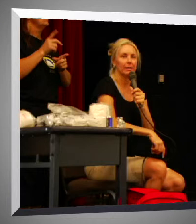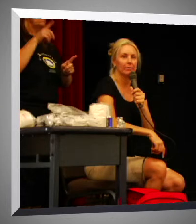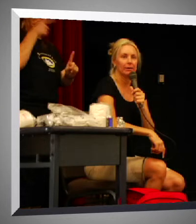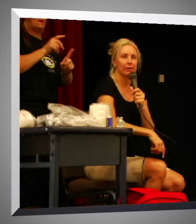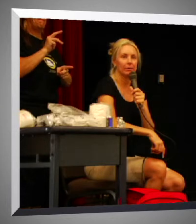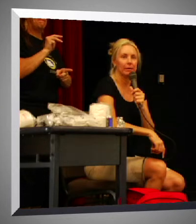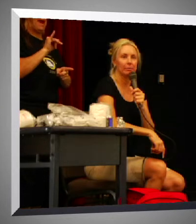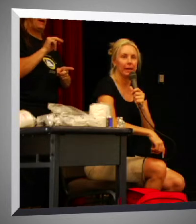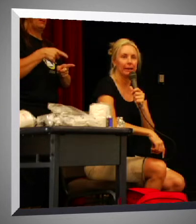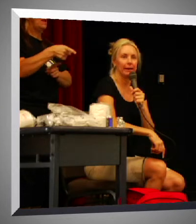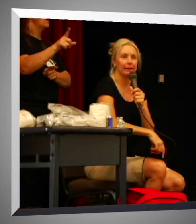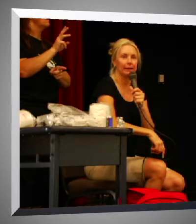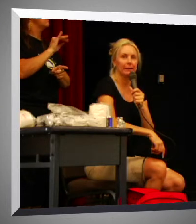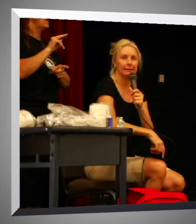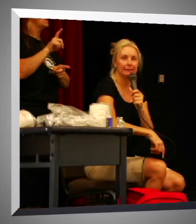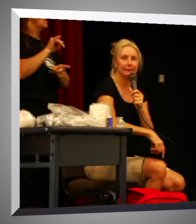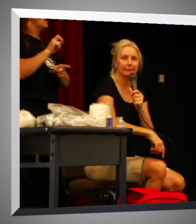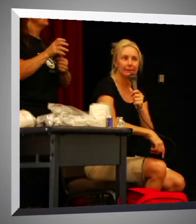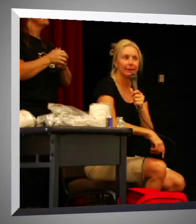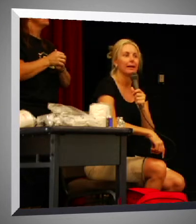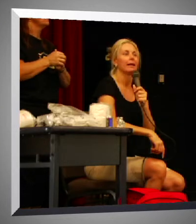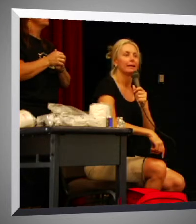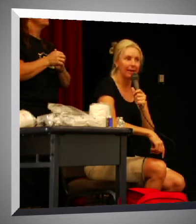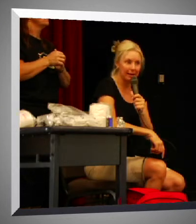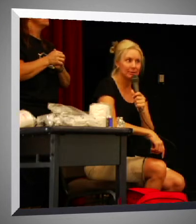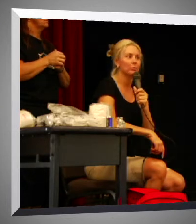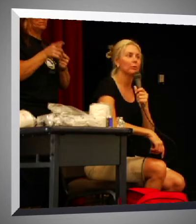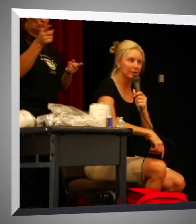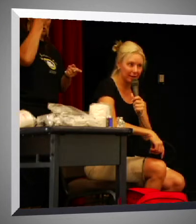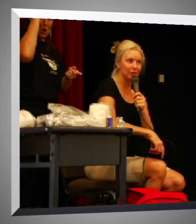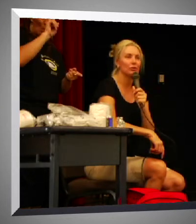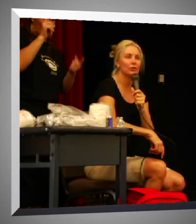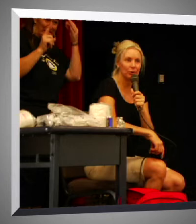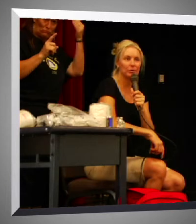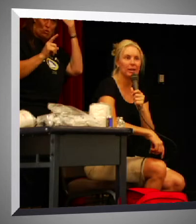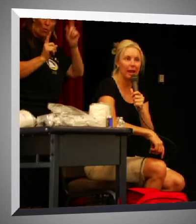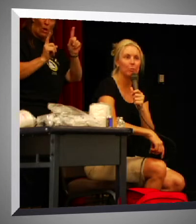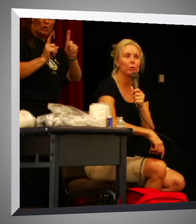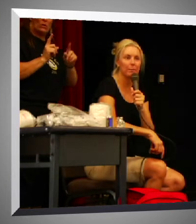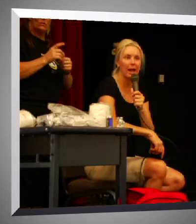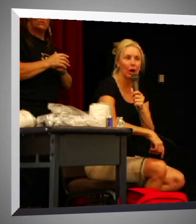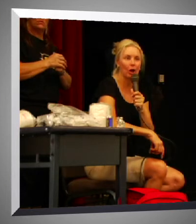even know where the main line is. That's what we're telling you to do today. We pay up.